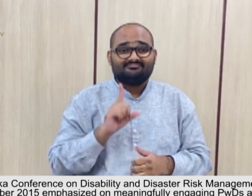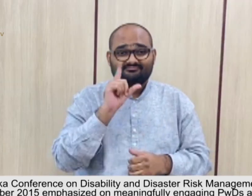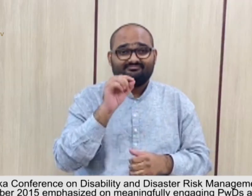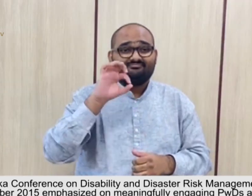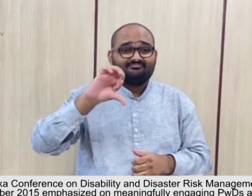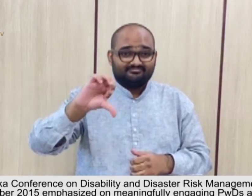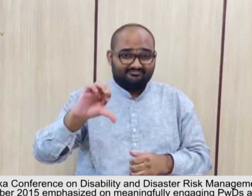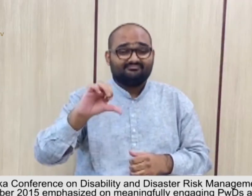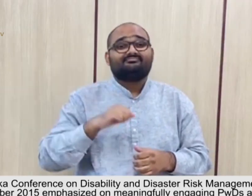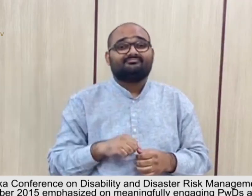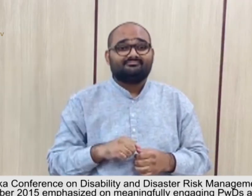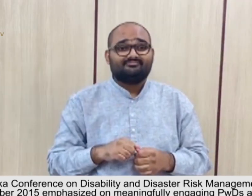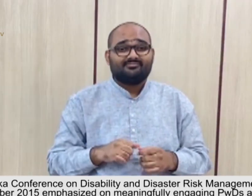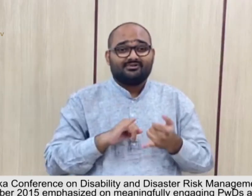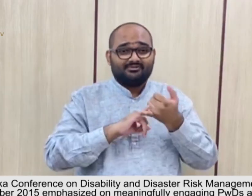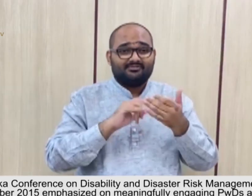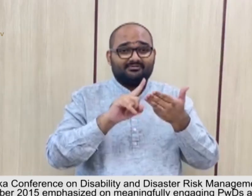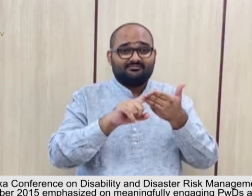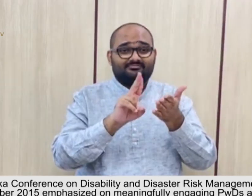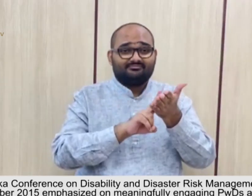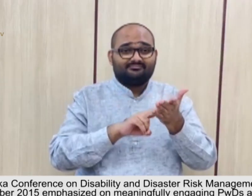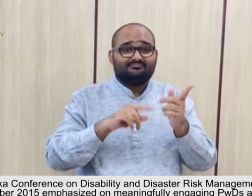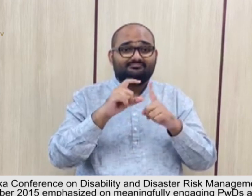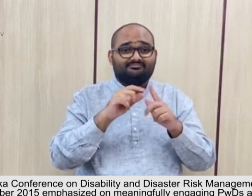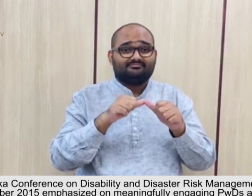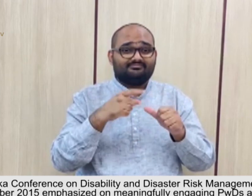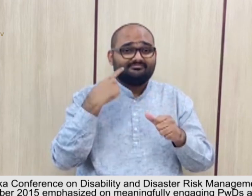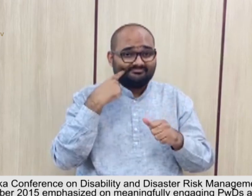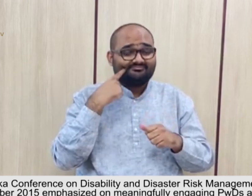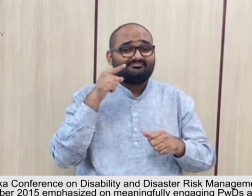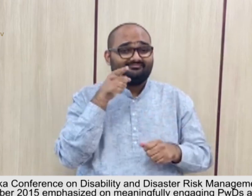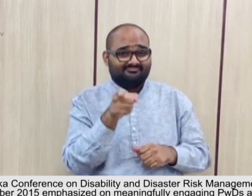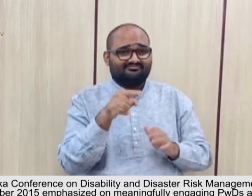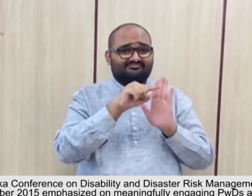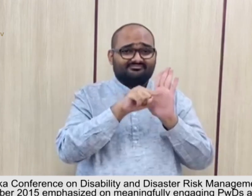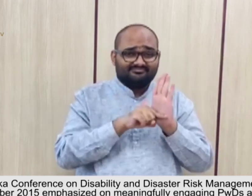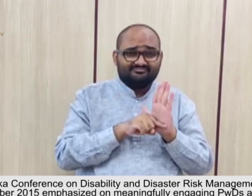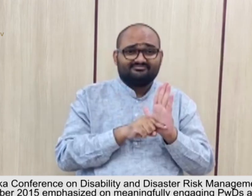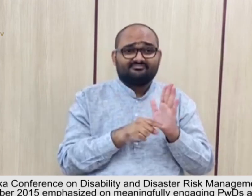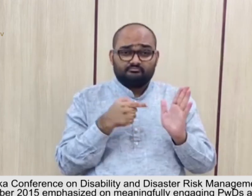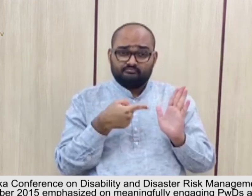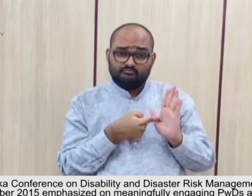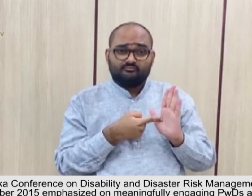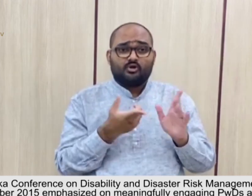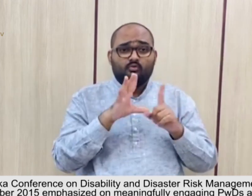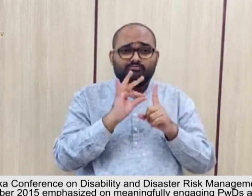10.9 Dhaka Conference on Disability and Disaster Risk